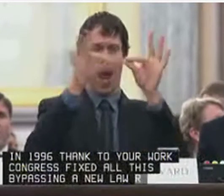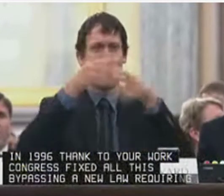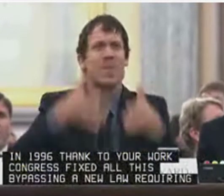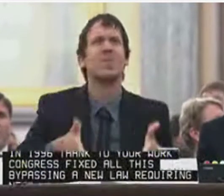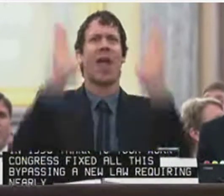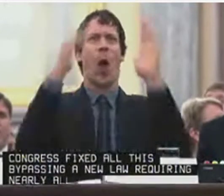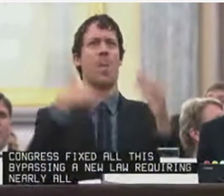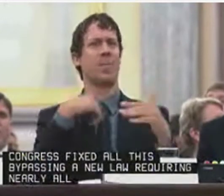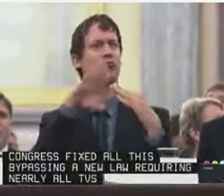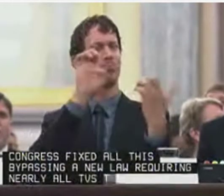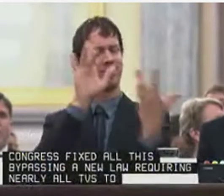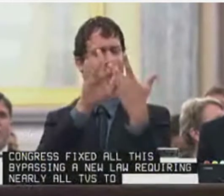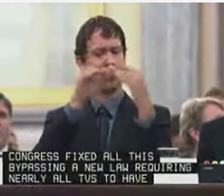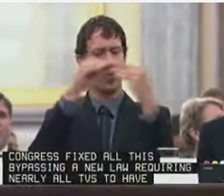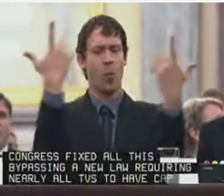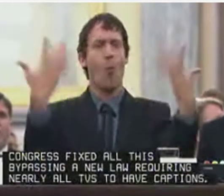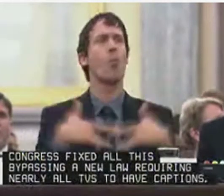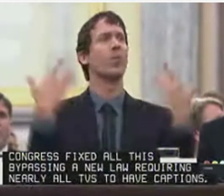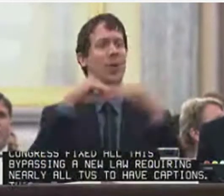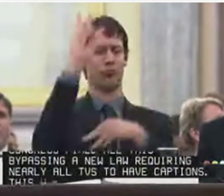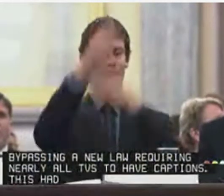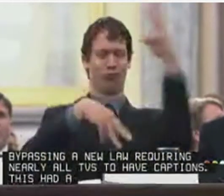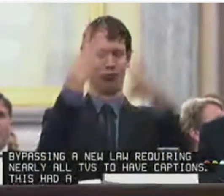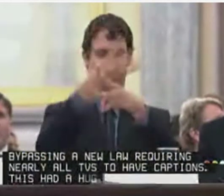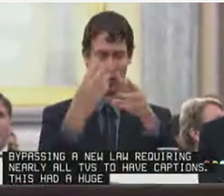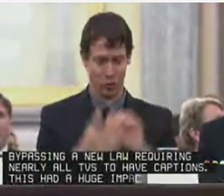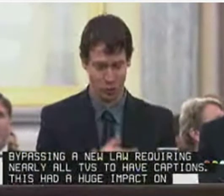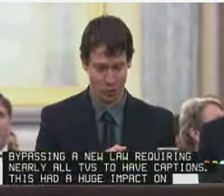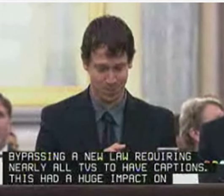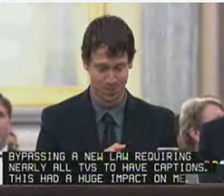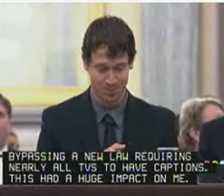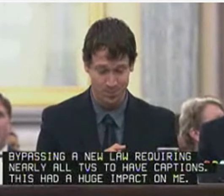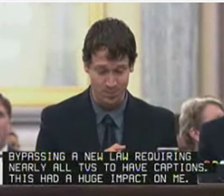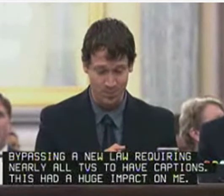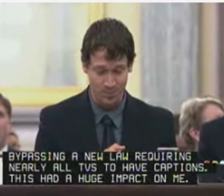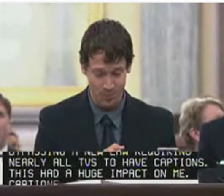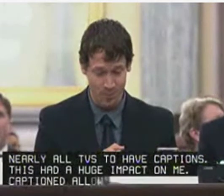impact on me. Captions allow me to be in touch with what is going on in the world.